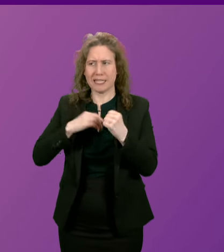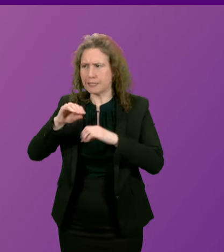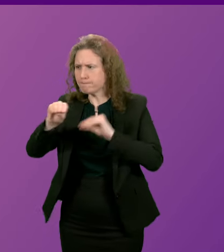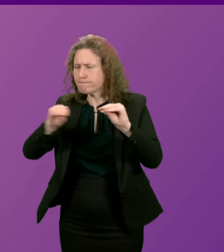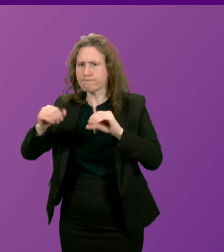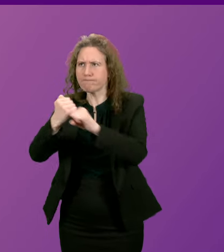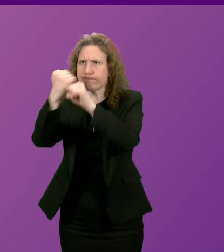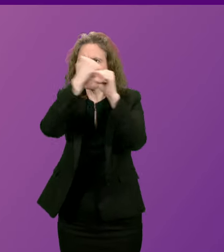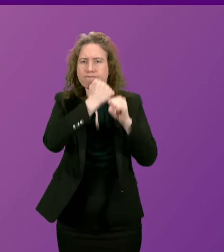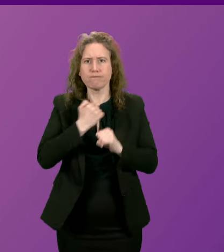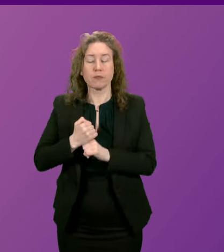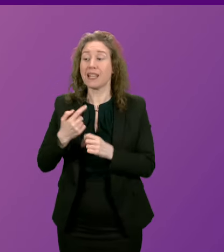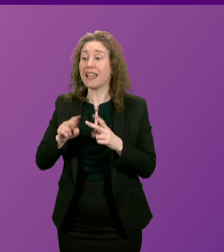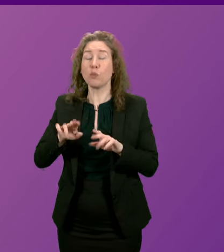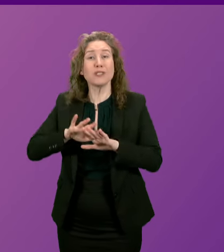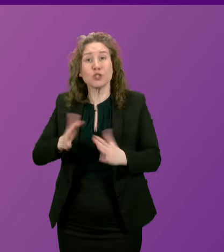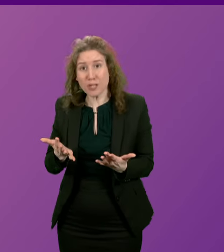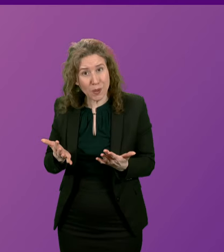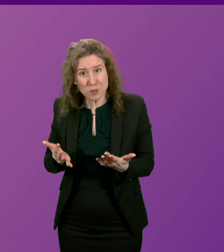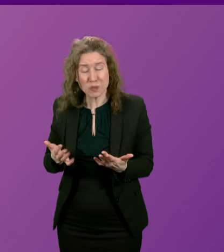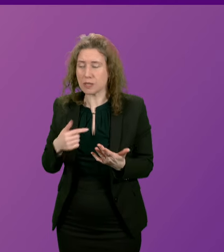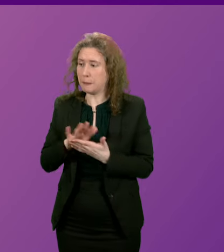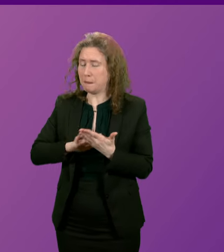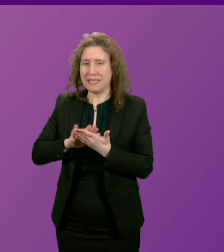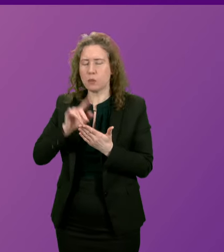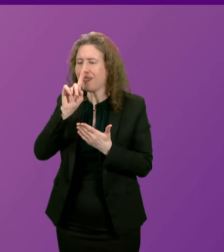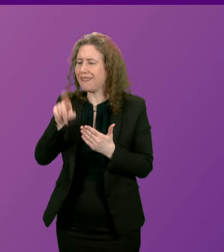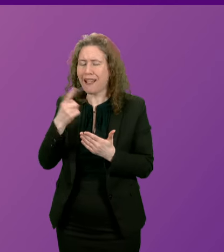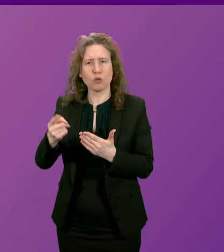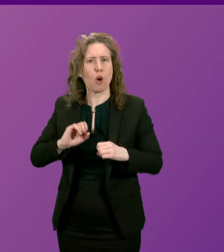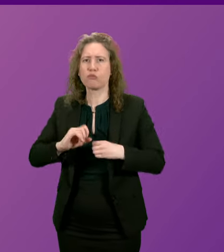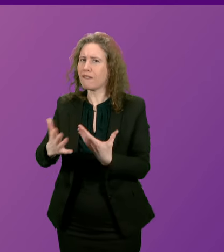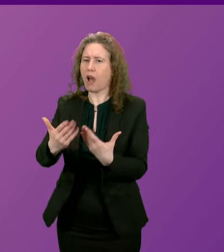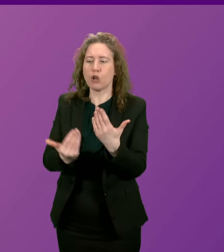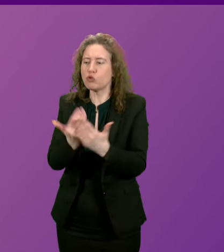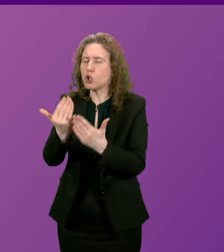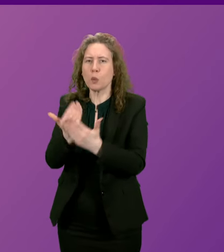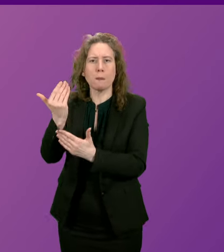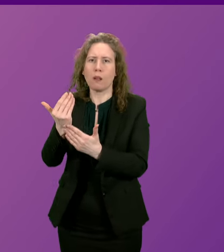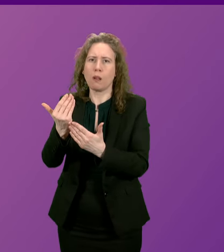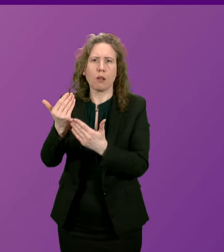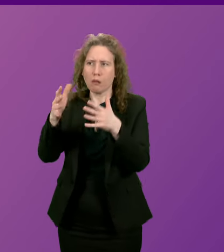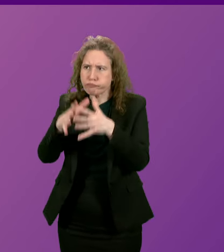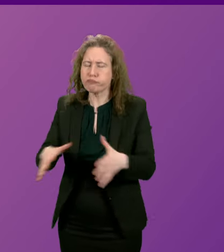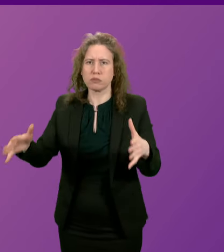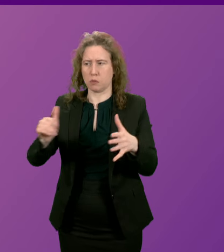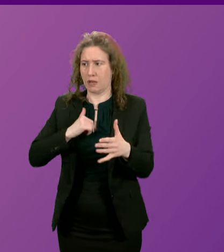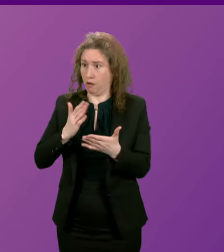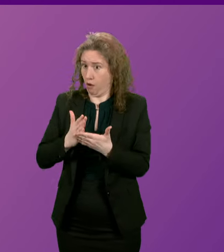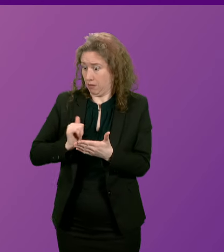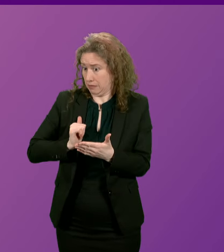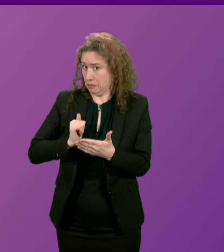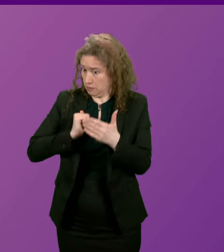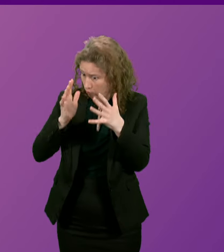of grid infrastructure if we don't do that then we're simply not going to have the renewables boom that we are very much on the